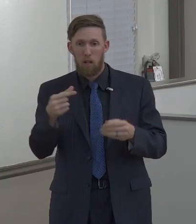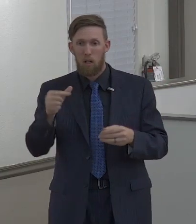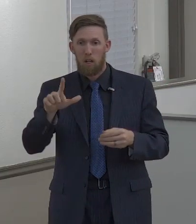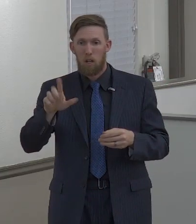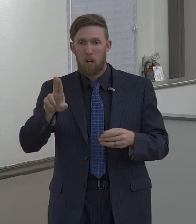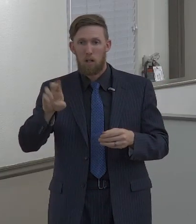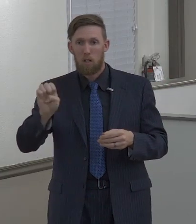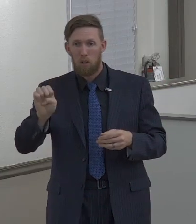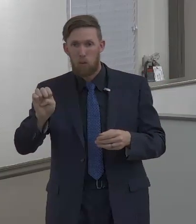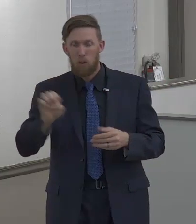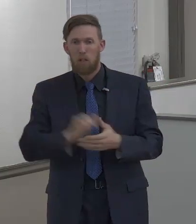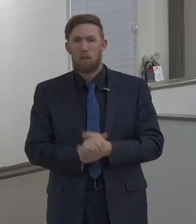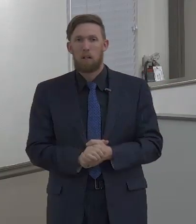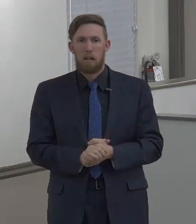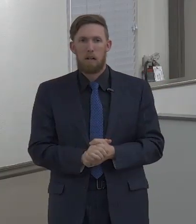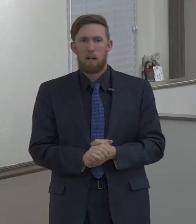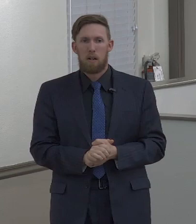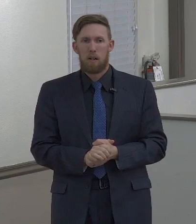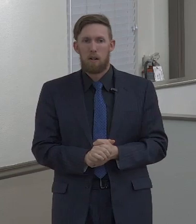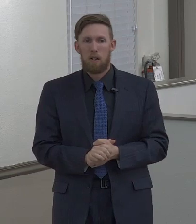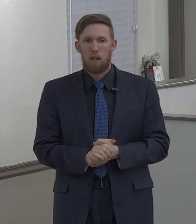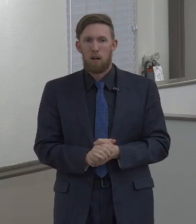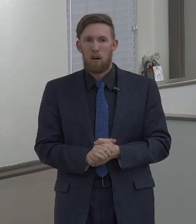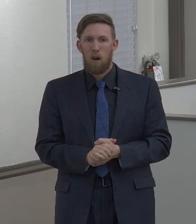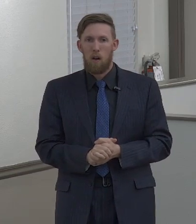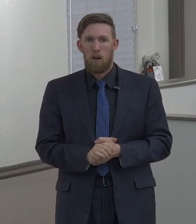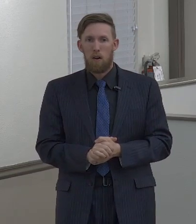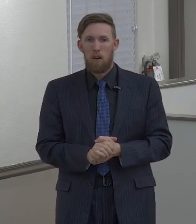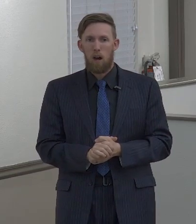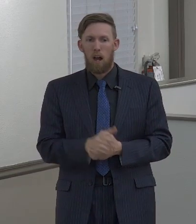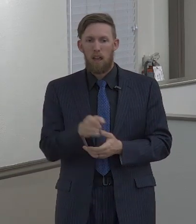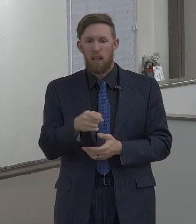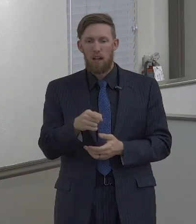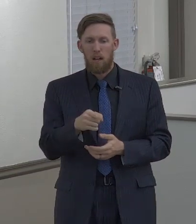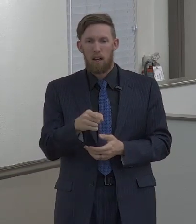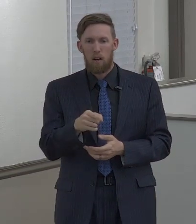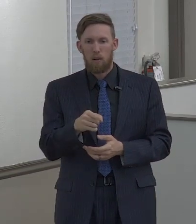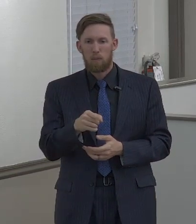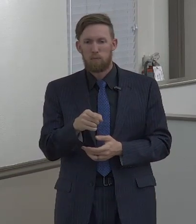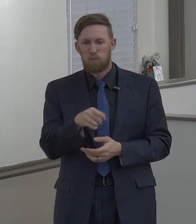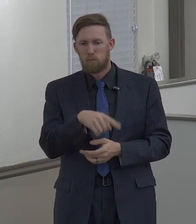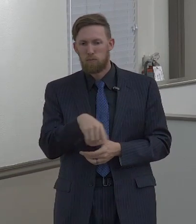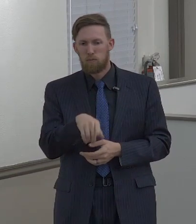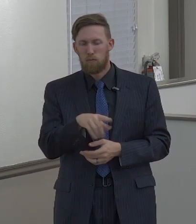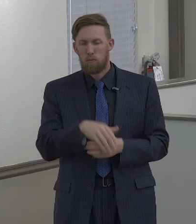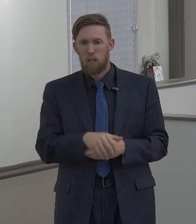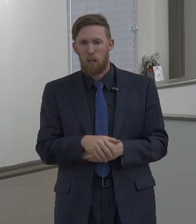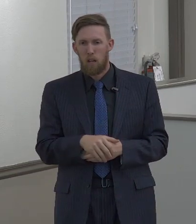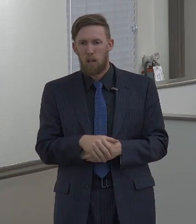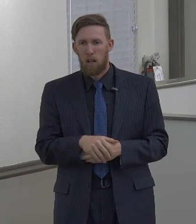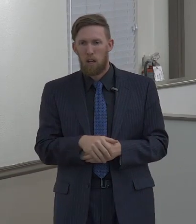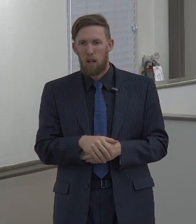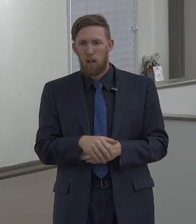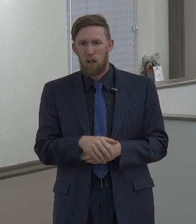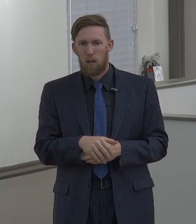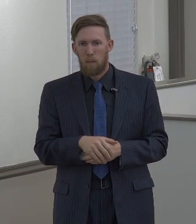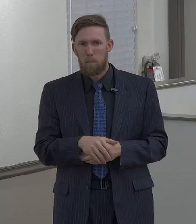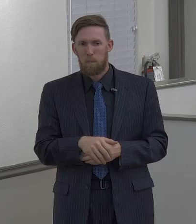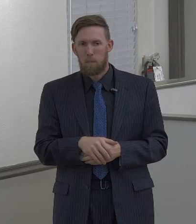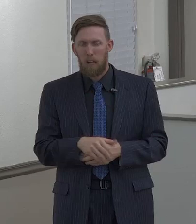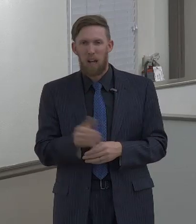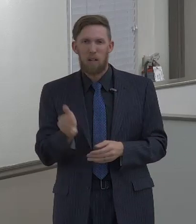can't stay awake past about 9 o'clock anymore anyways, but you know those late night infomercials where they're advertising just